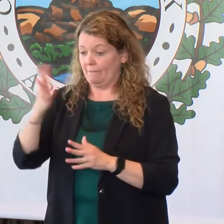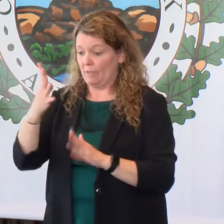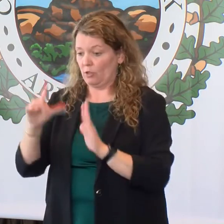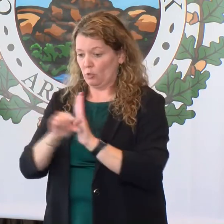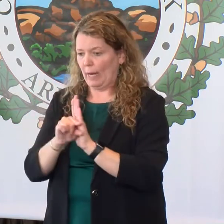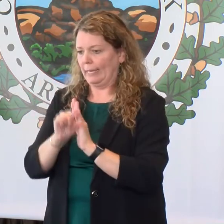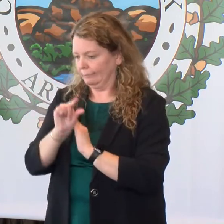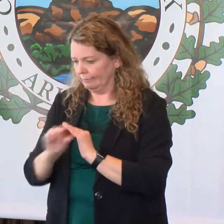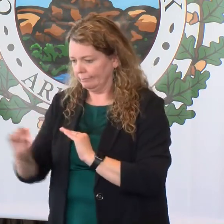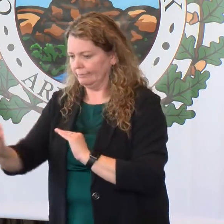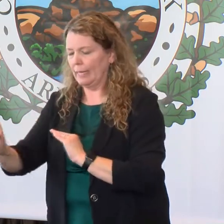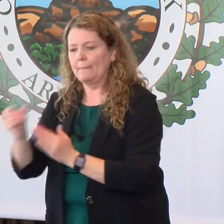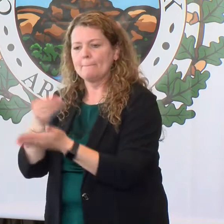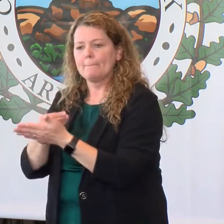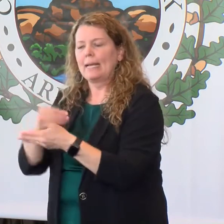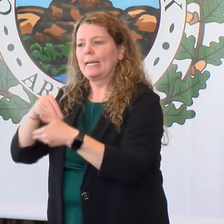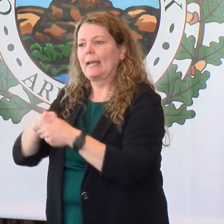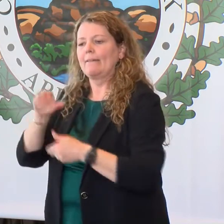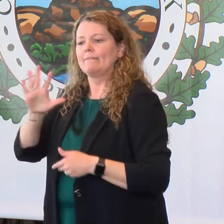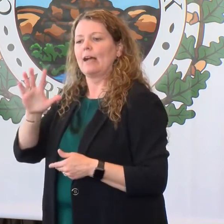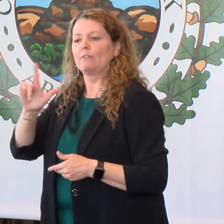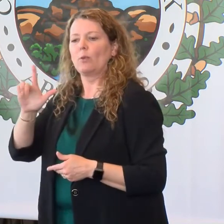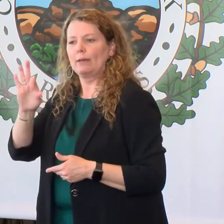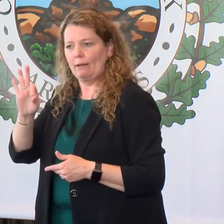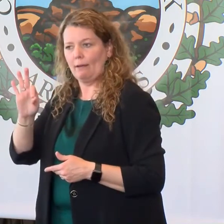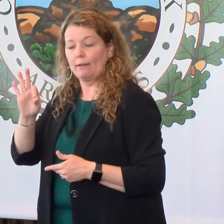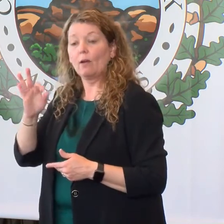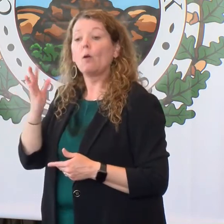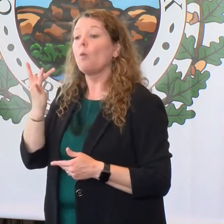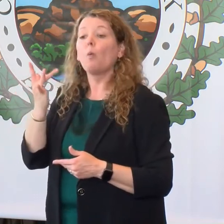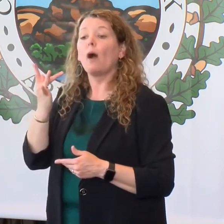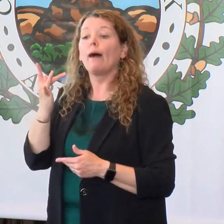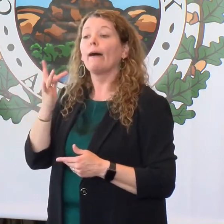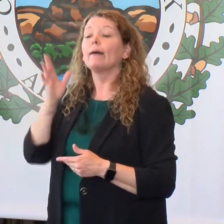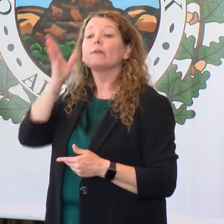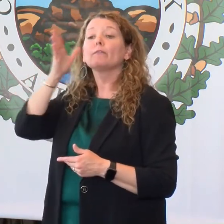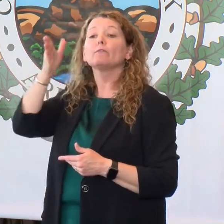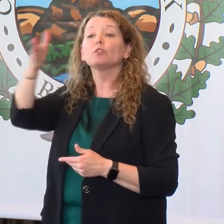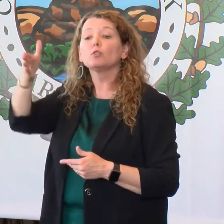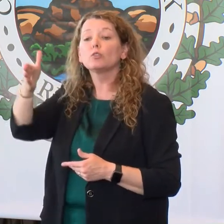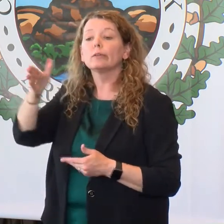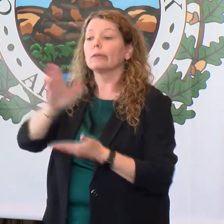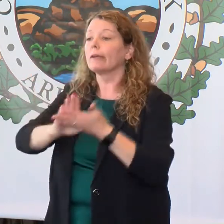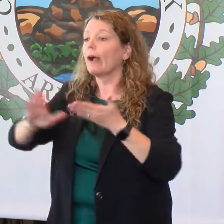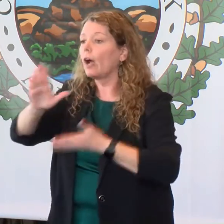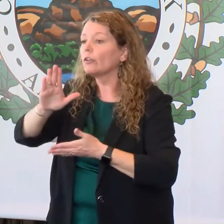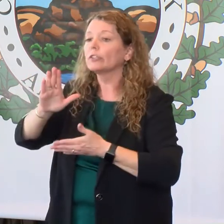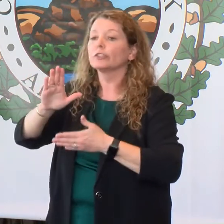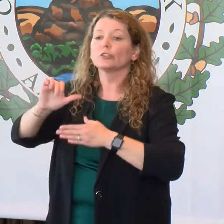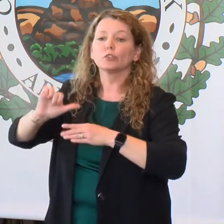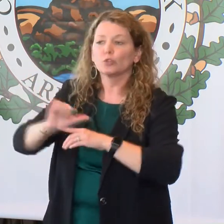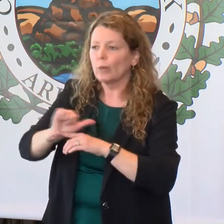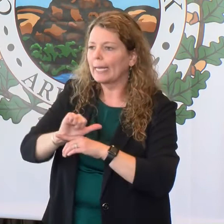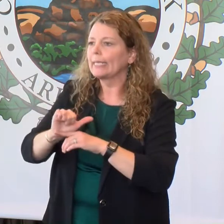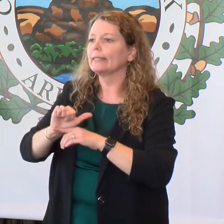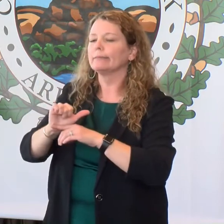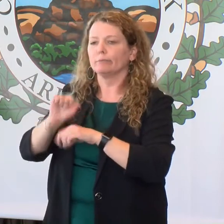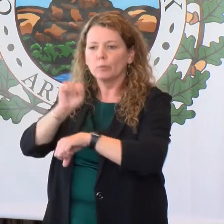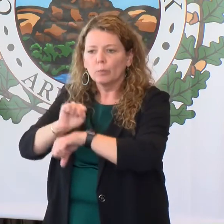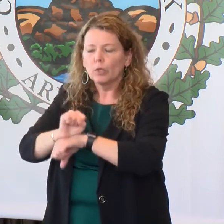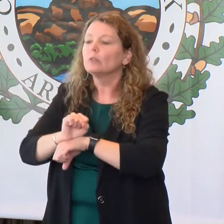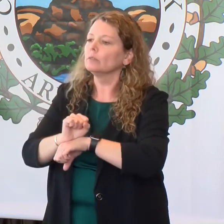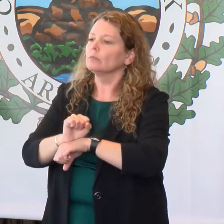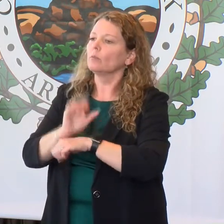that will go into an account that they can then use later in their lives for the expenses that come with college and career